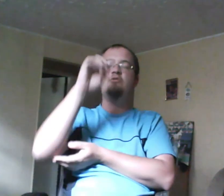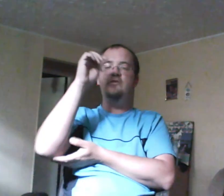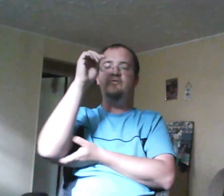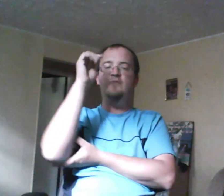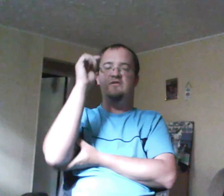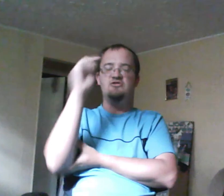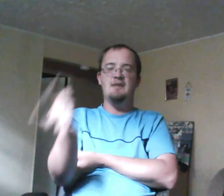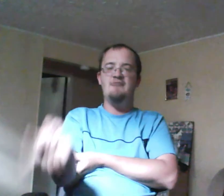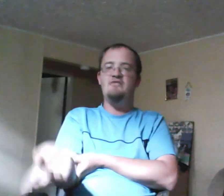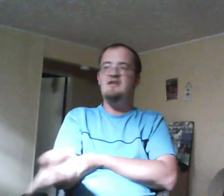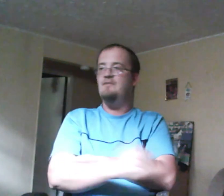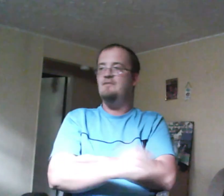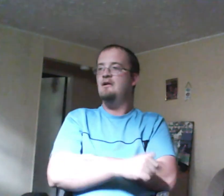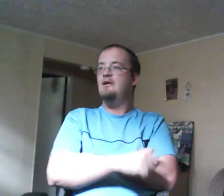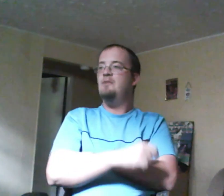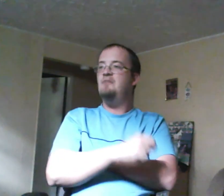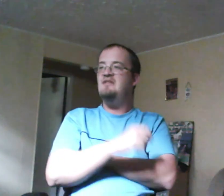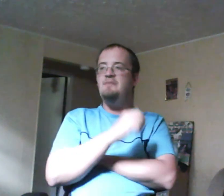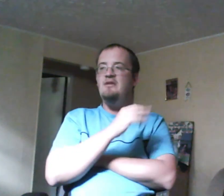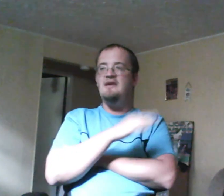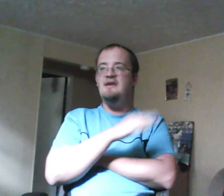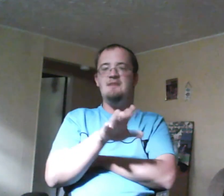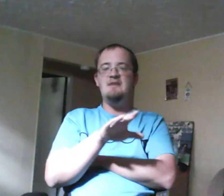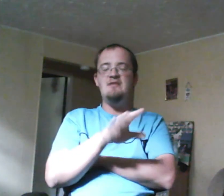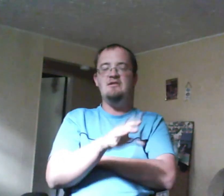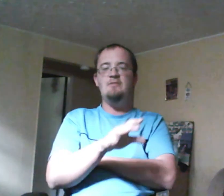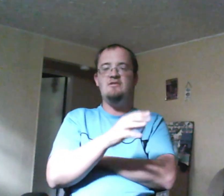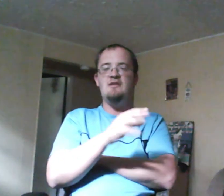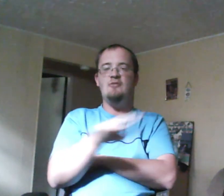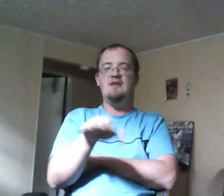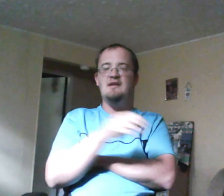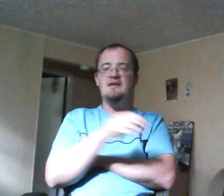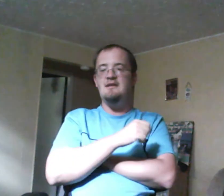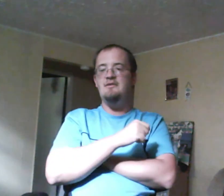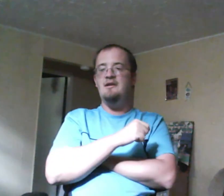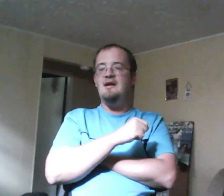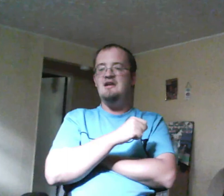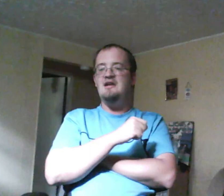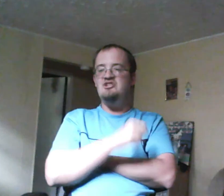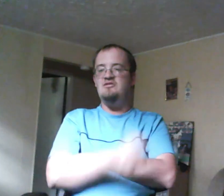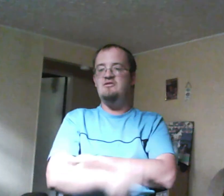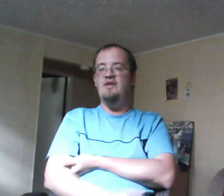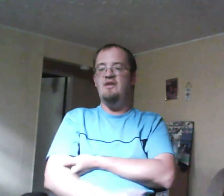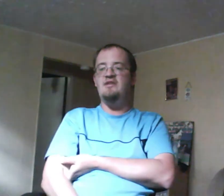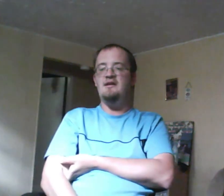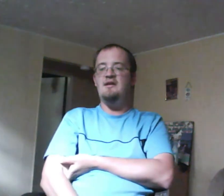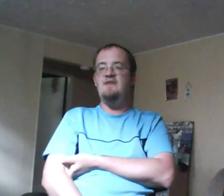jump off of it but then the pills kick in because you know pills take a while to kick in and she's convulsing and thankfully Sig and